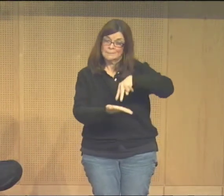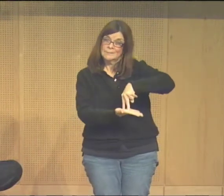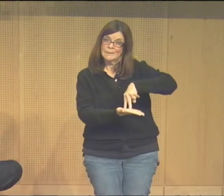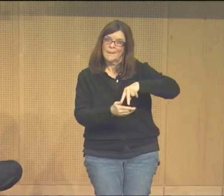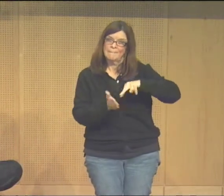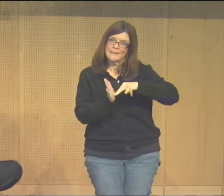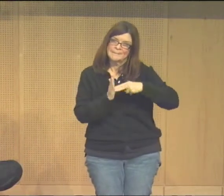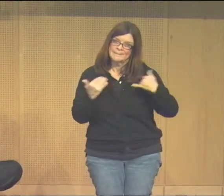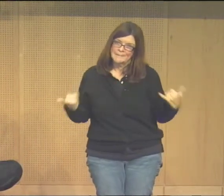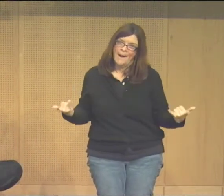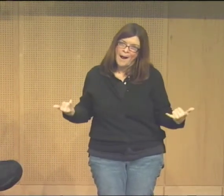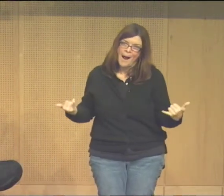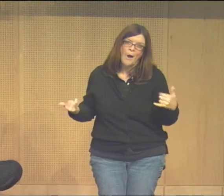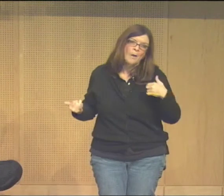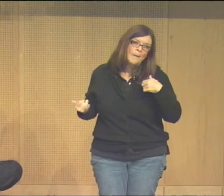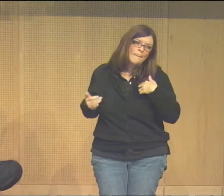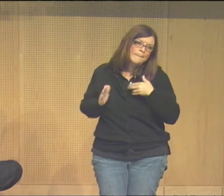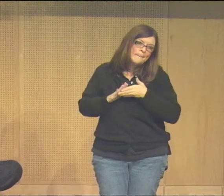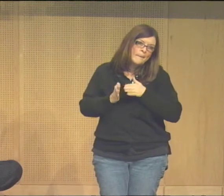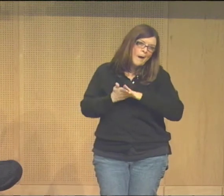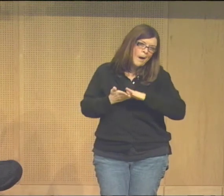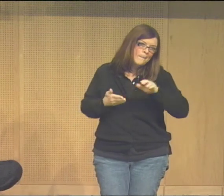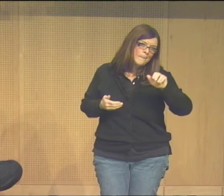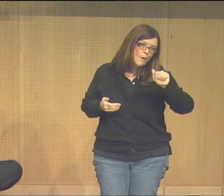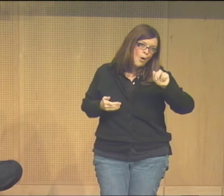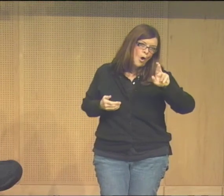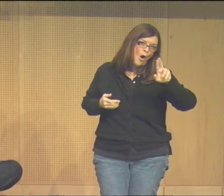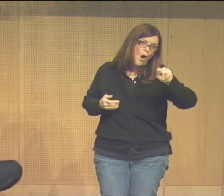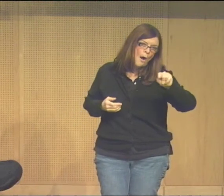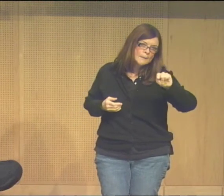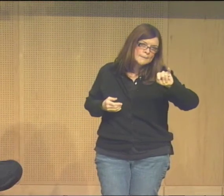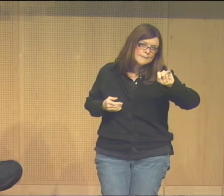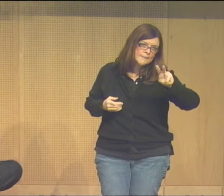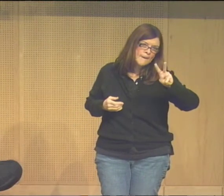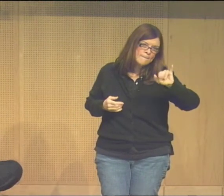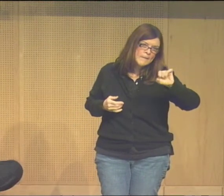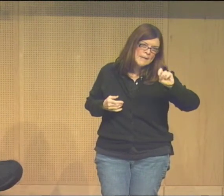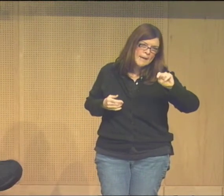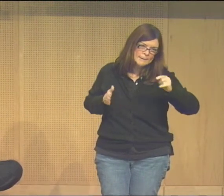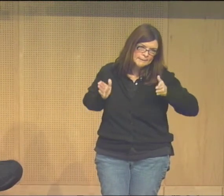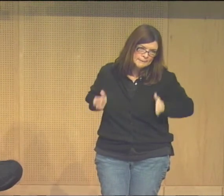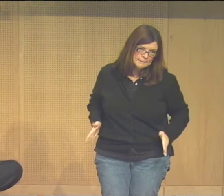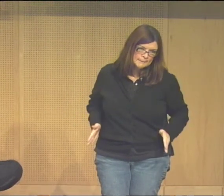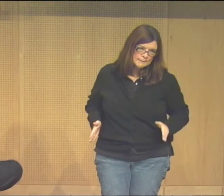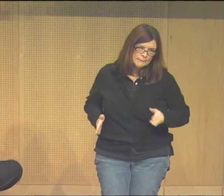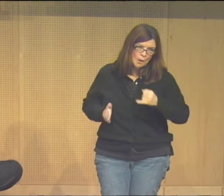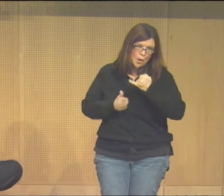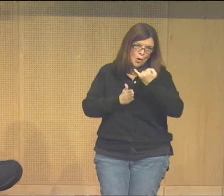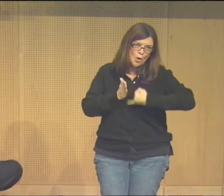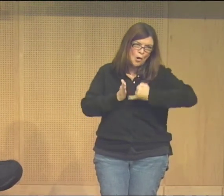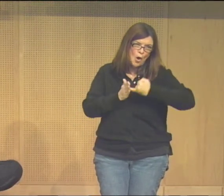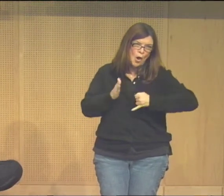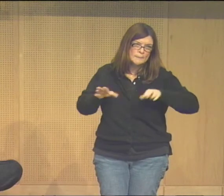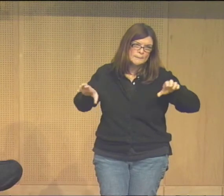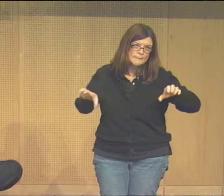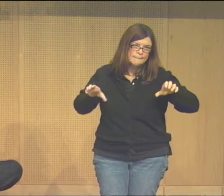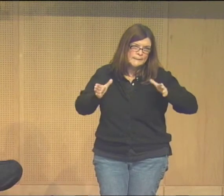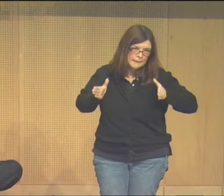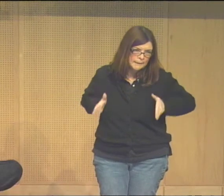to where I'm at now. Where I stand now, literally and figuratively. I'm very big proponent of artivism. And I am what you call an